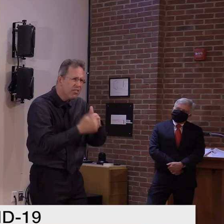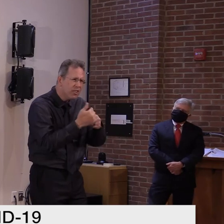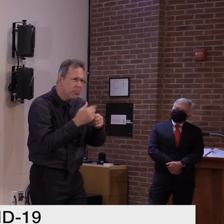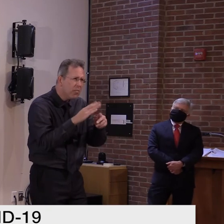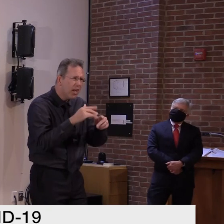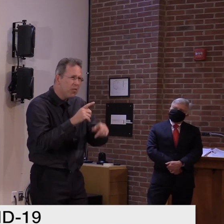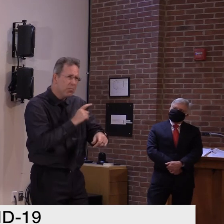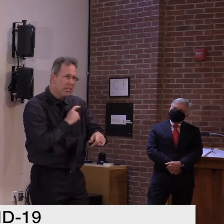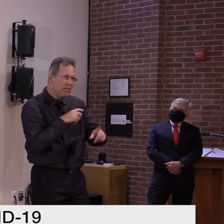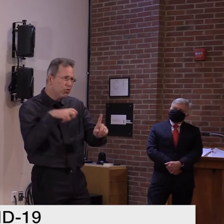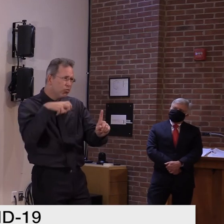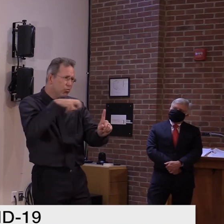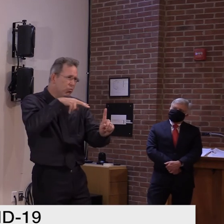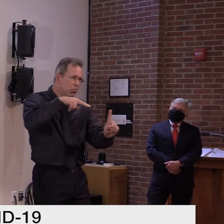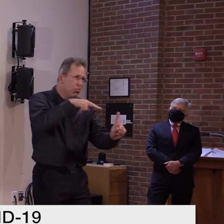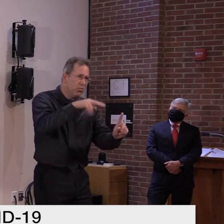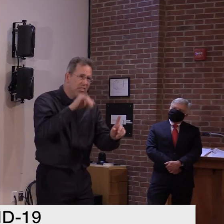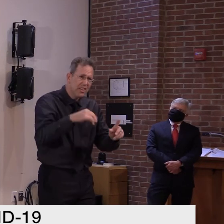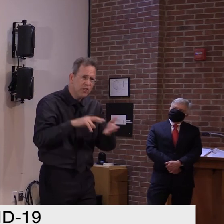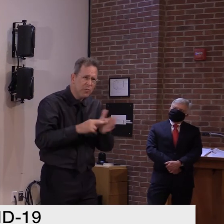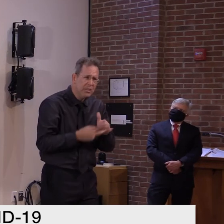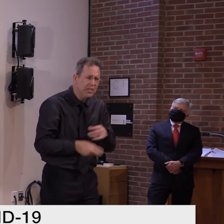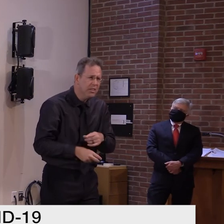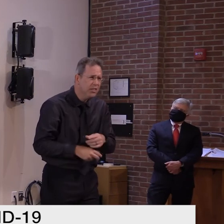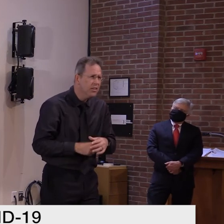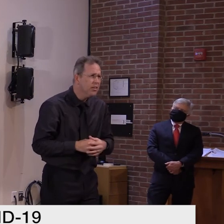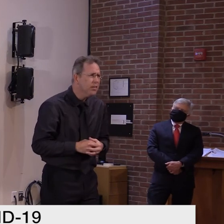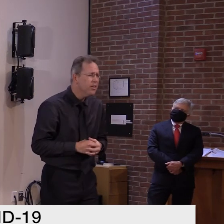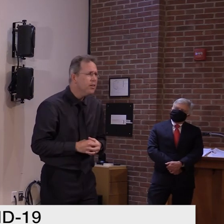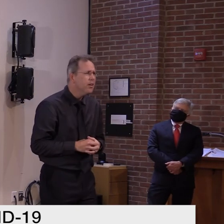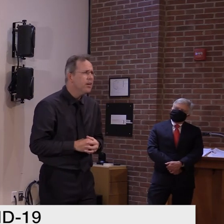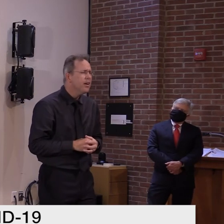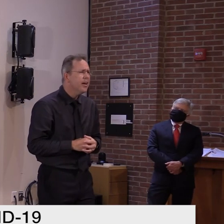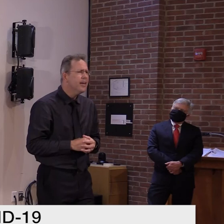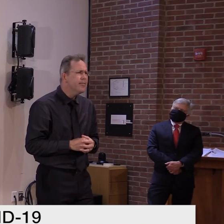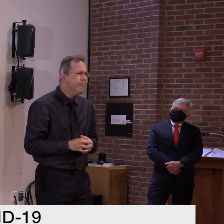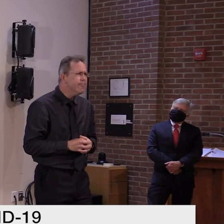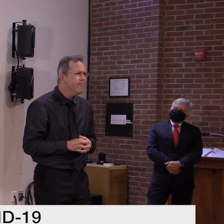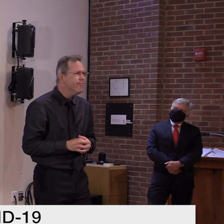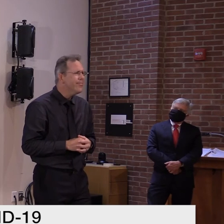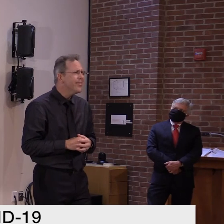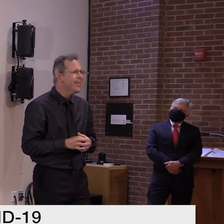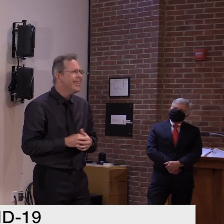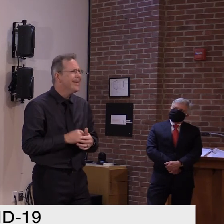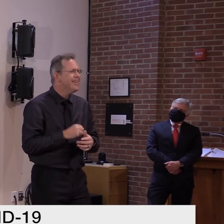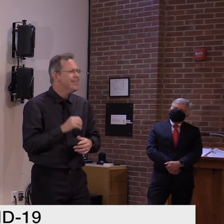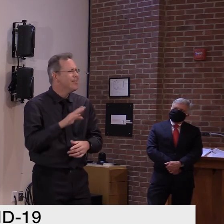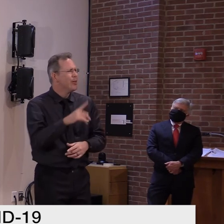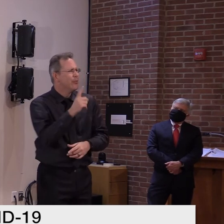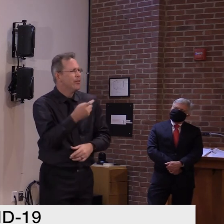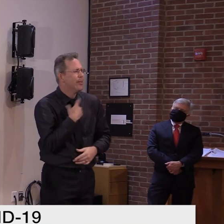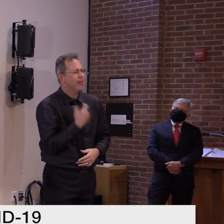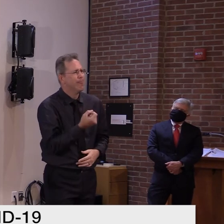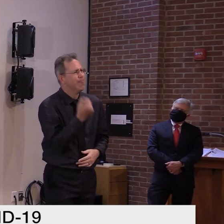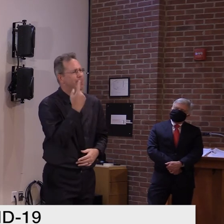the last few decades before any current times, but I just don't, I wouldn't even know how to answer that.